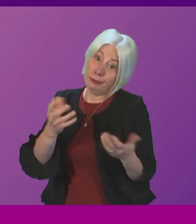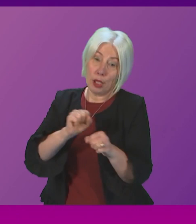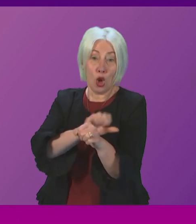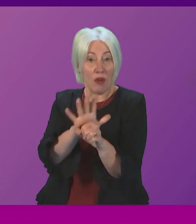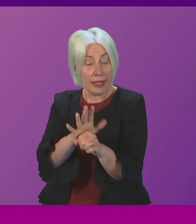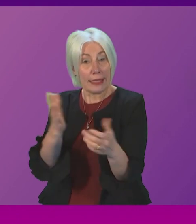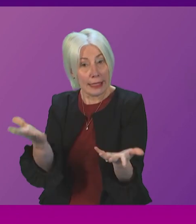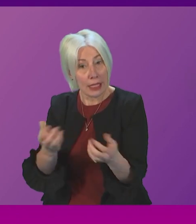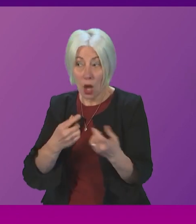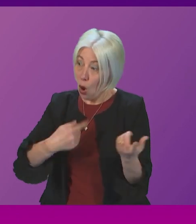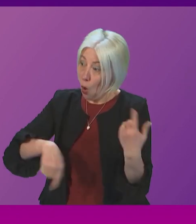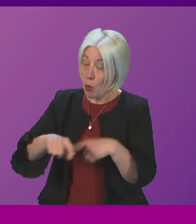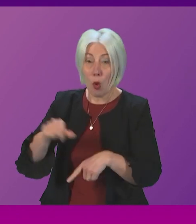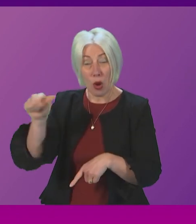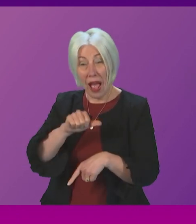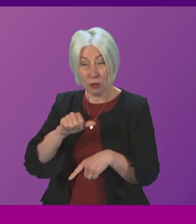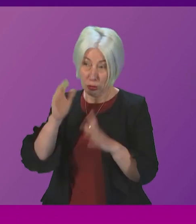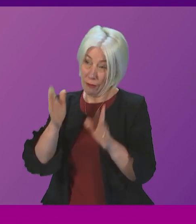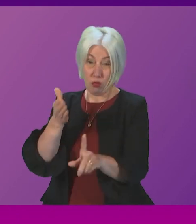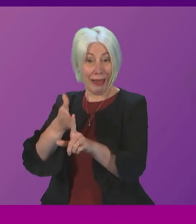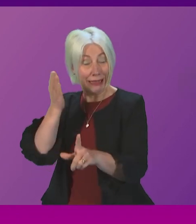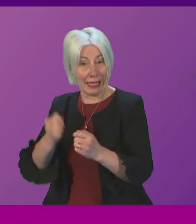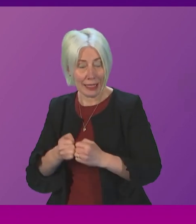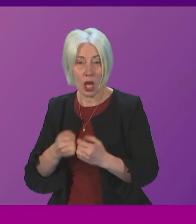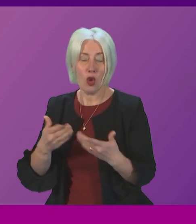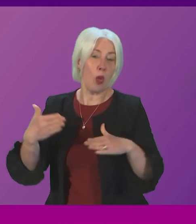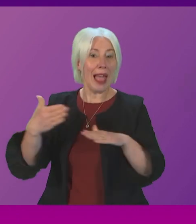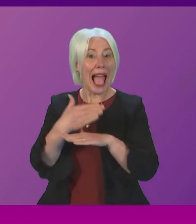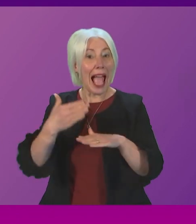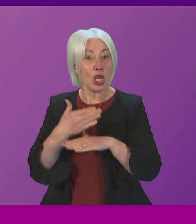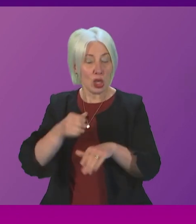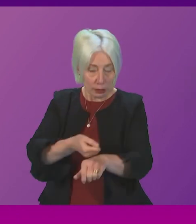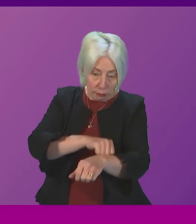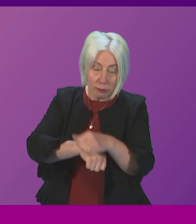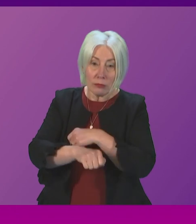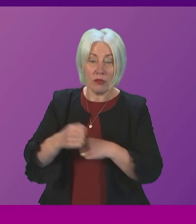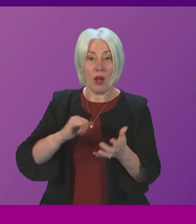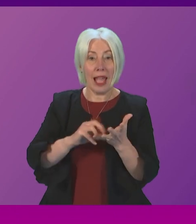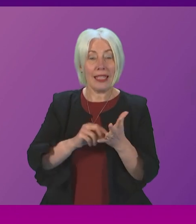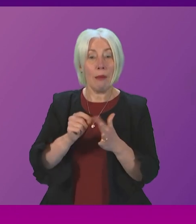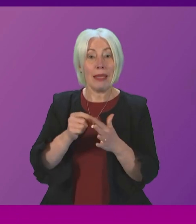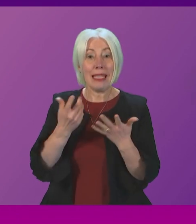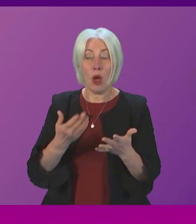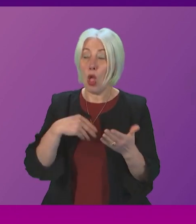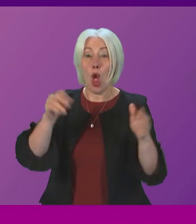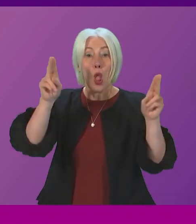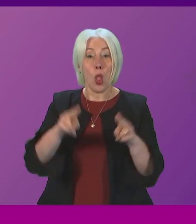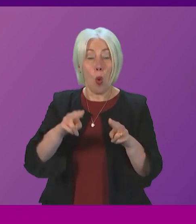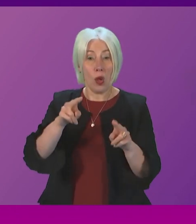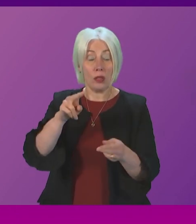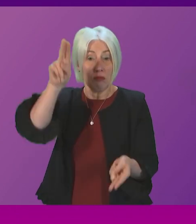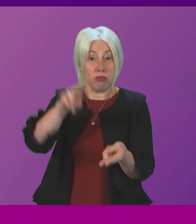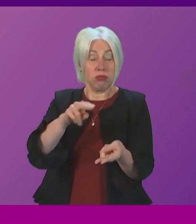think all of us can and should recognise that decisive action has seen as the SNP have been in government the lowest crime figures